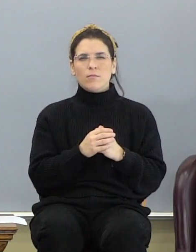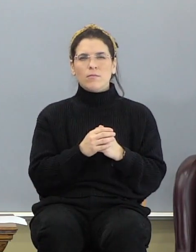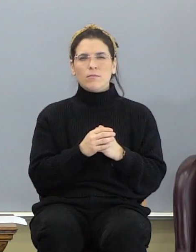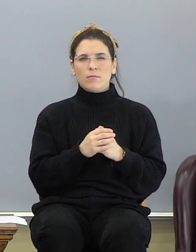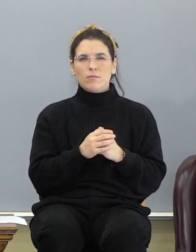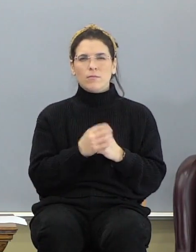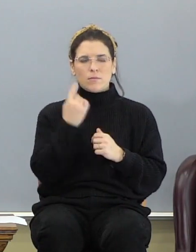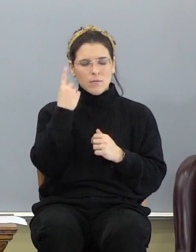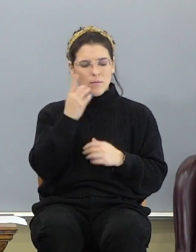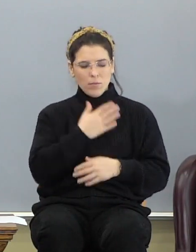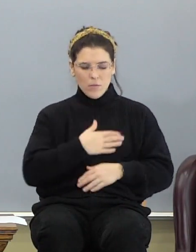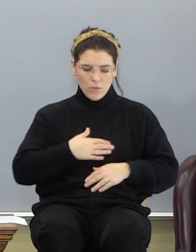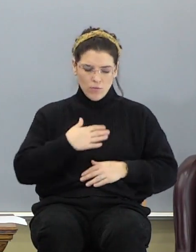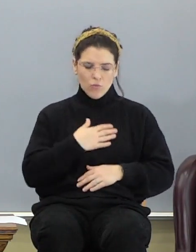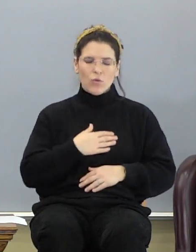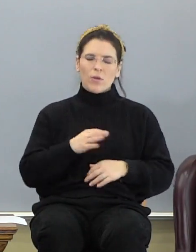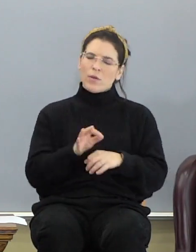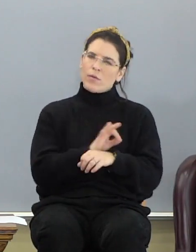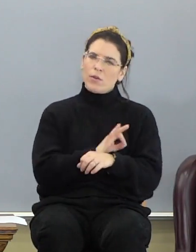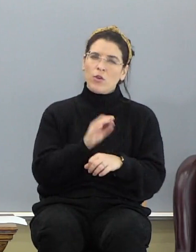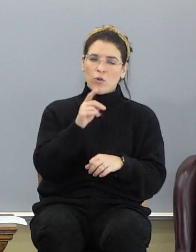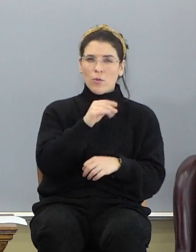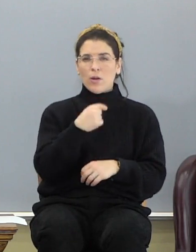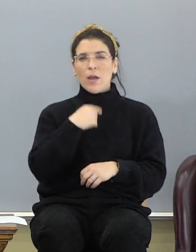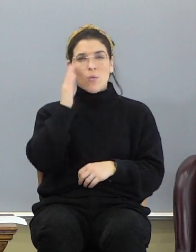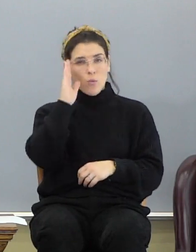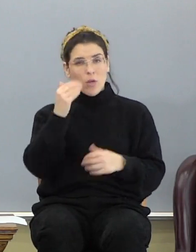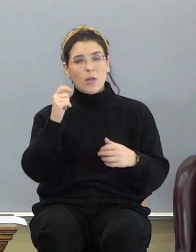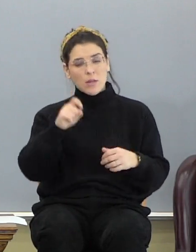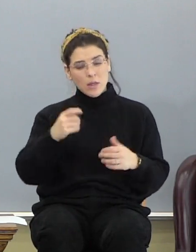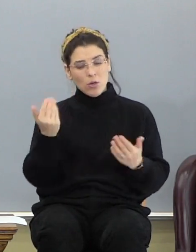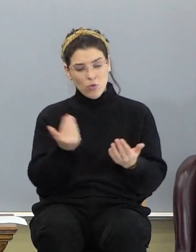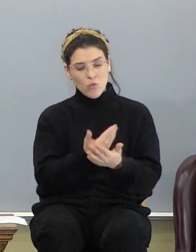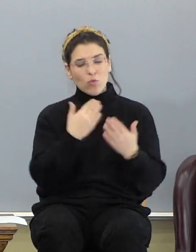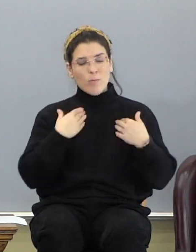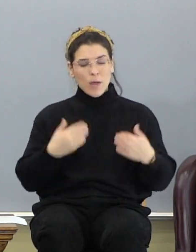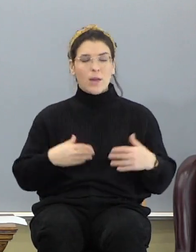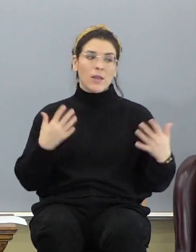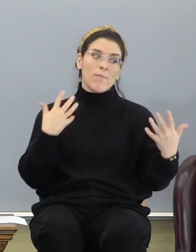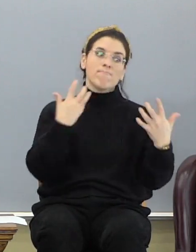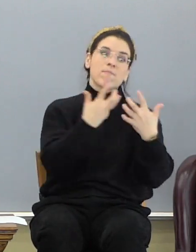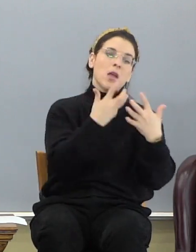In order to appreciate that and function, you're not going to need a new body that matches that.